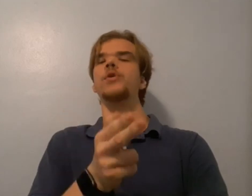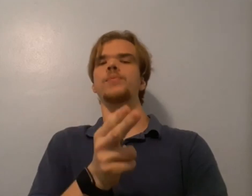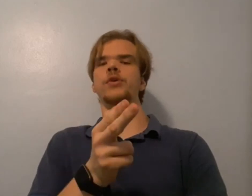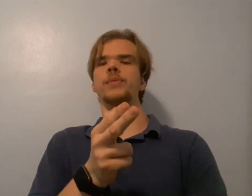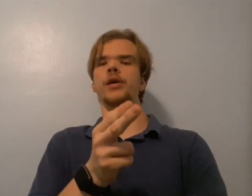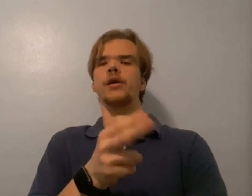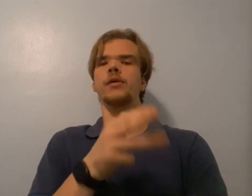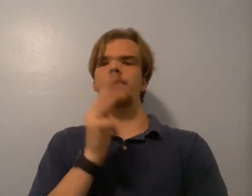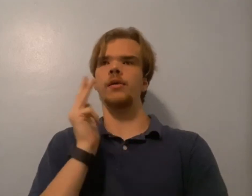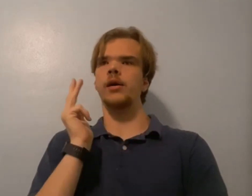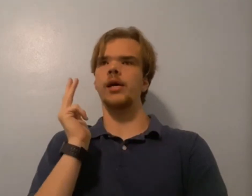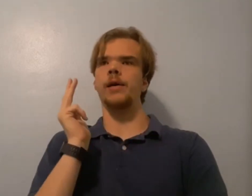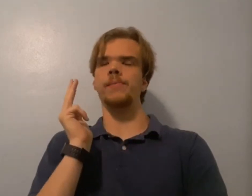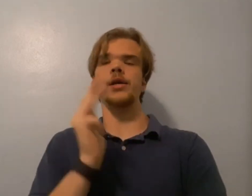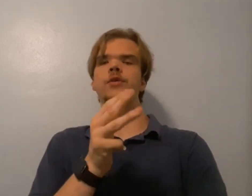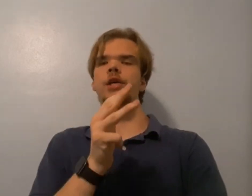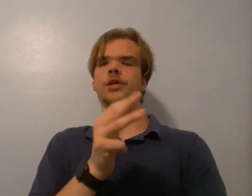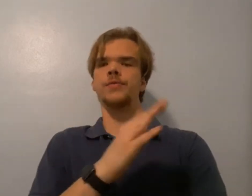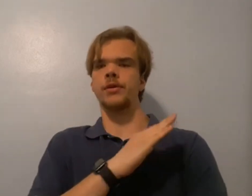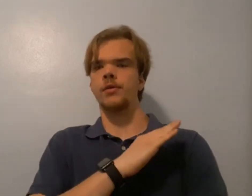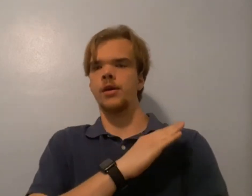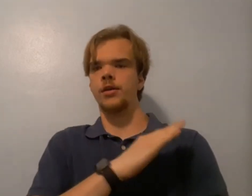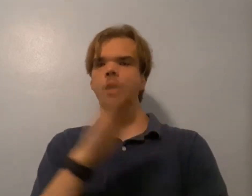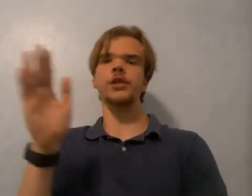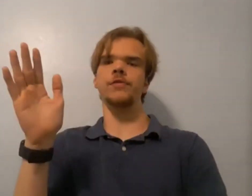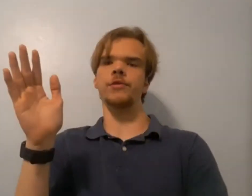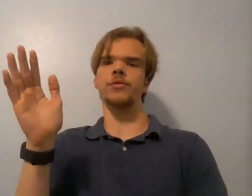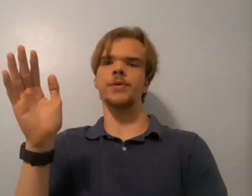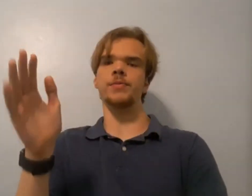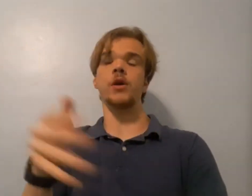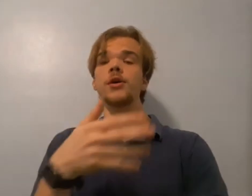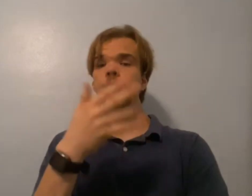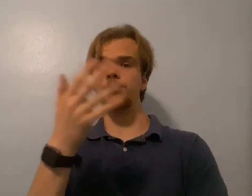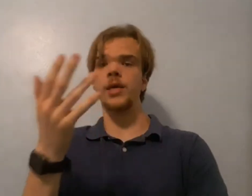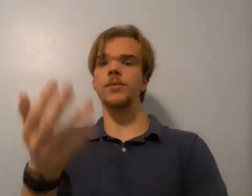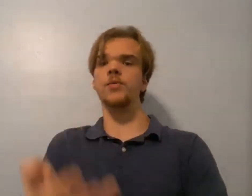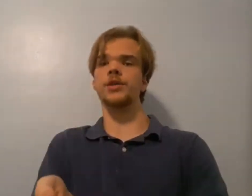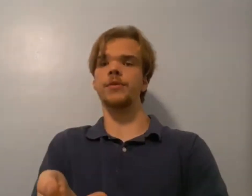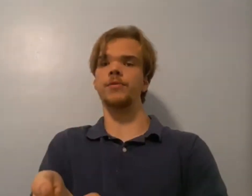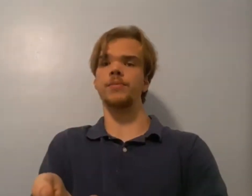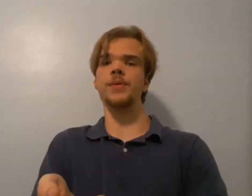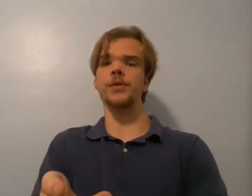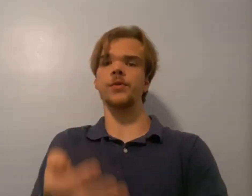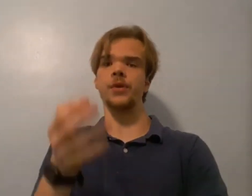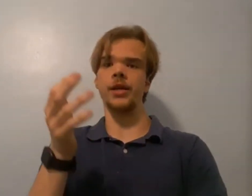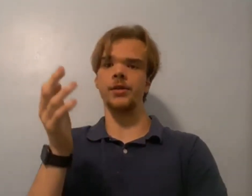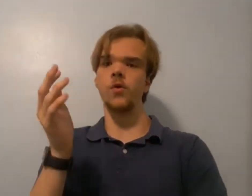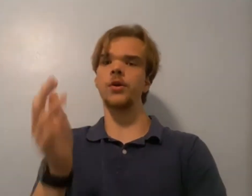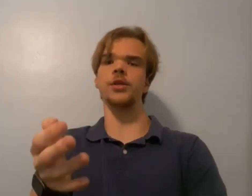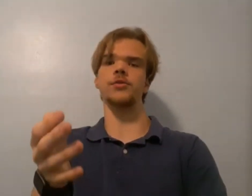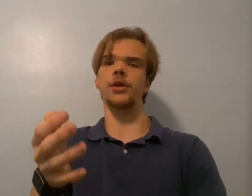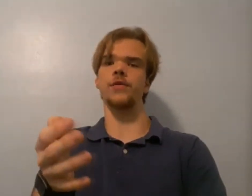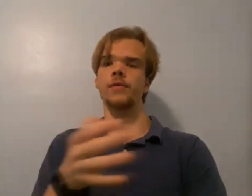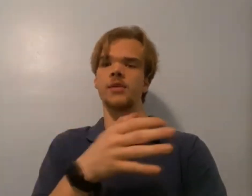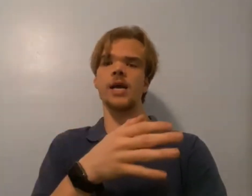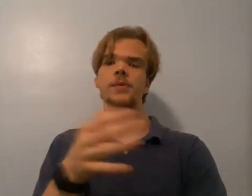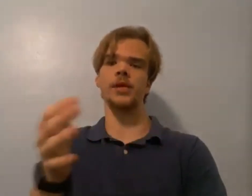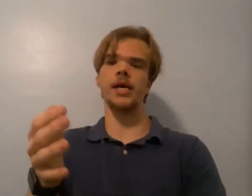Louis Prima, uh, Bing Crosby. Tons of different people, also probably with different people that were in the orchestras from time to